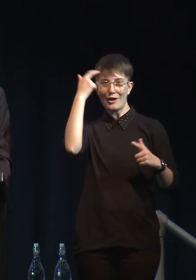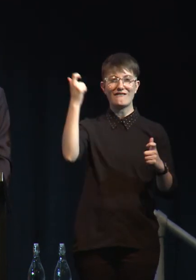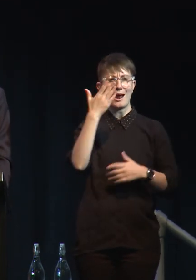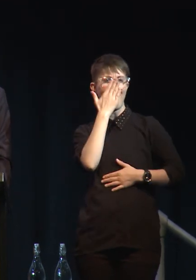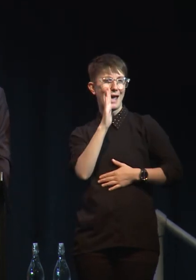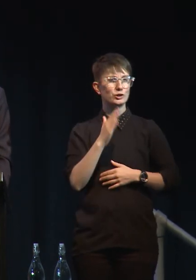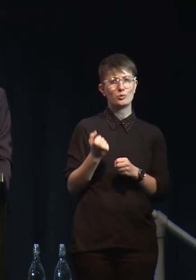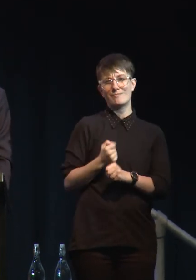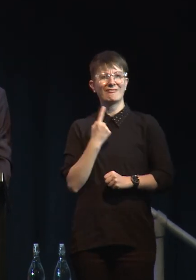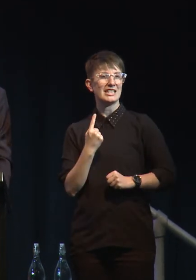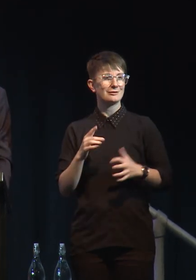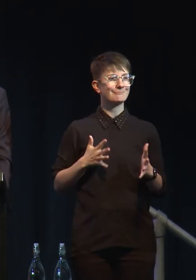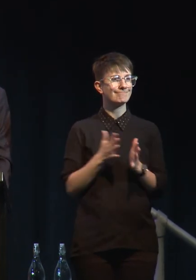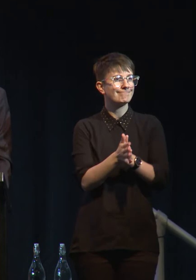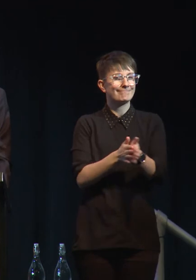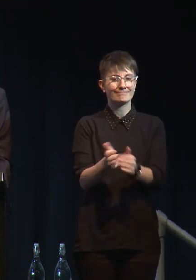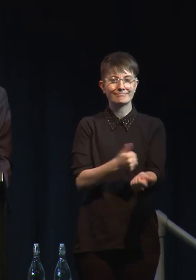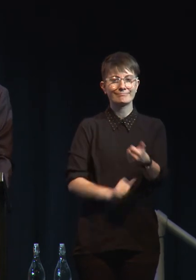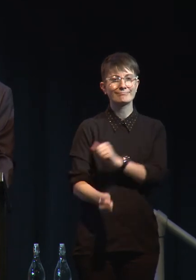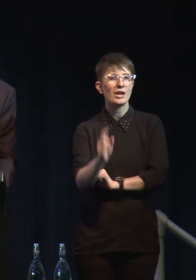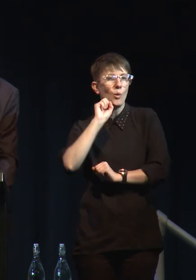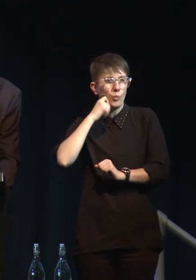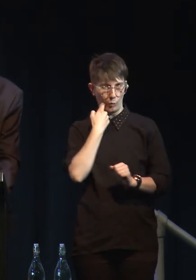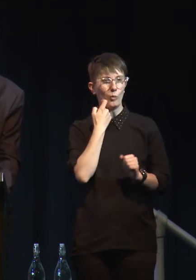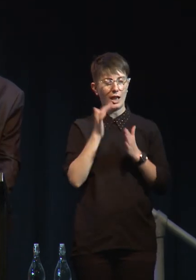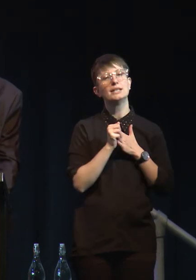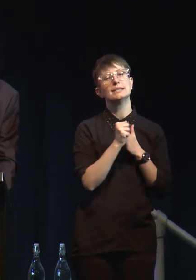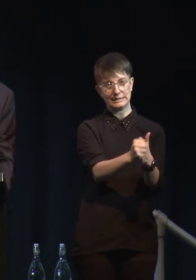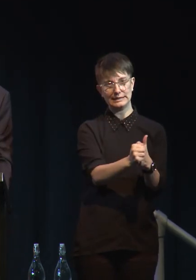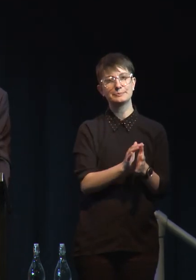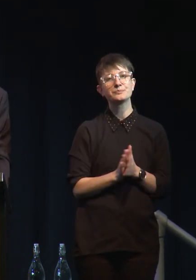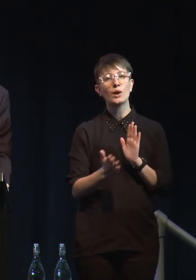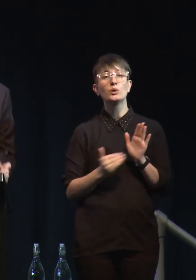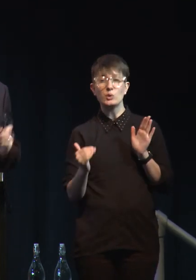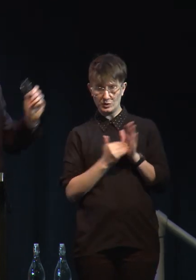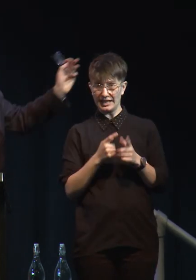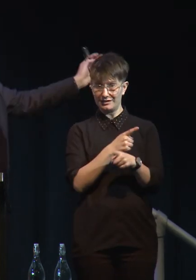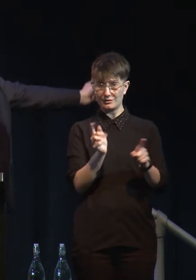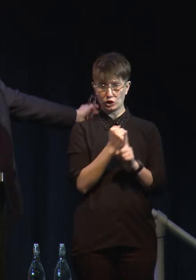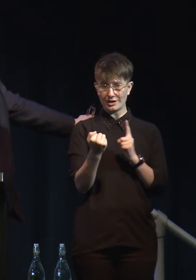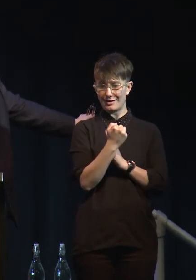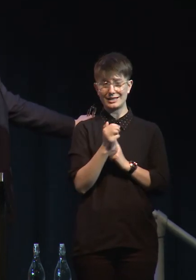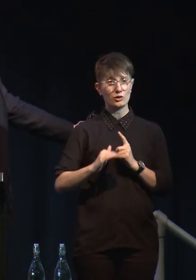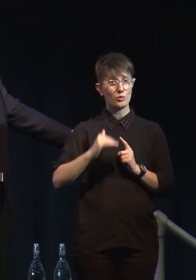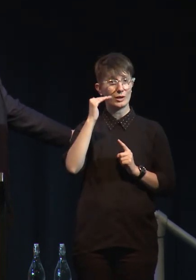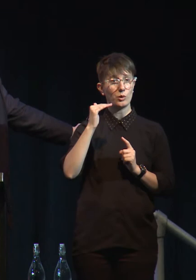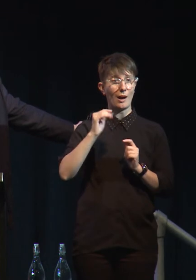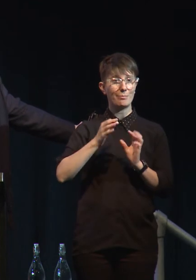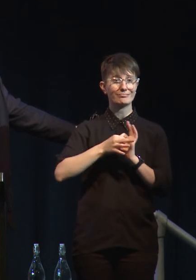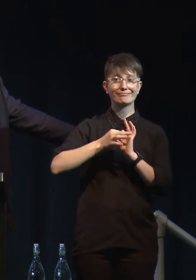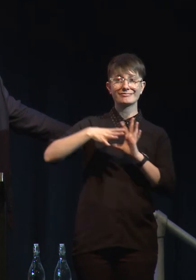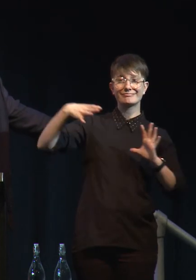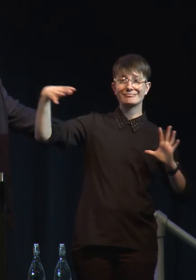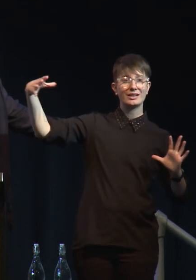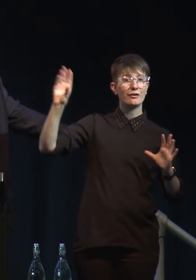We're inventive. And, you know, this is a society that grew up very, very far from its parent culture at